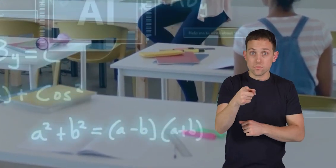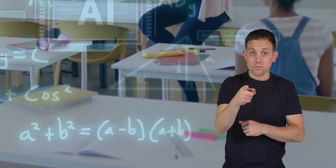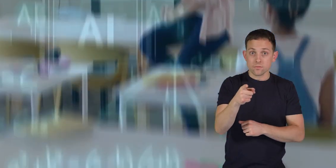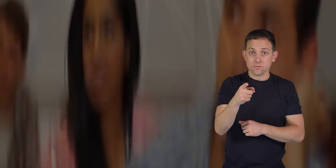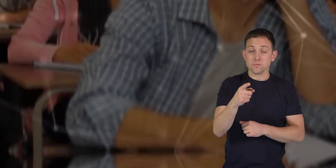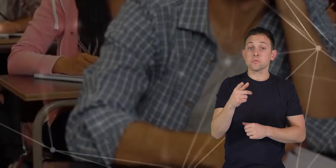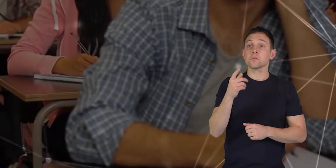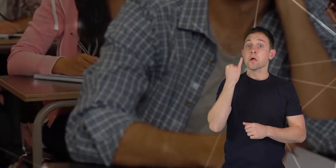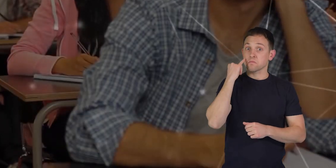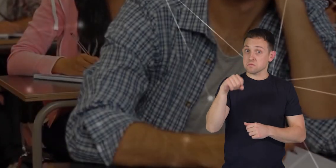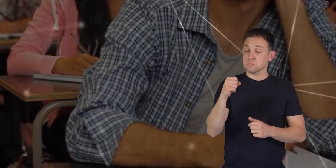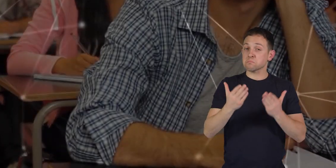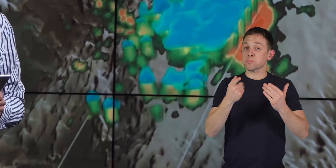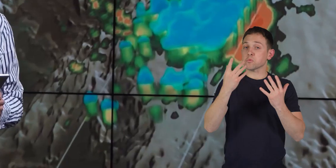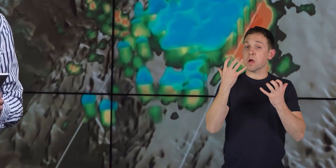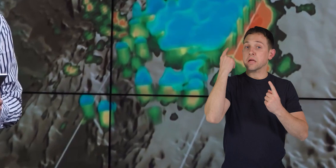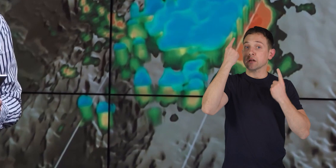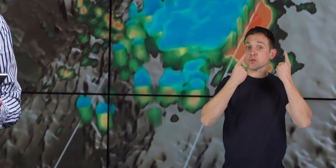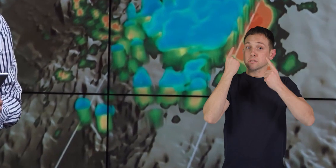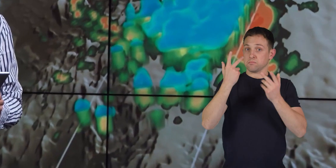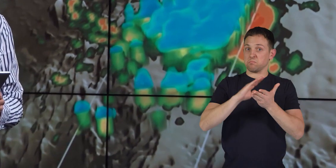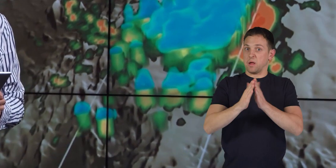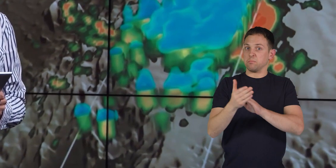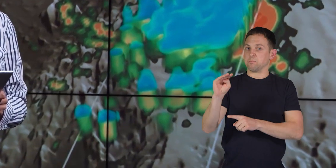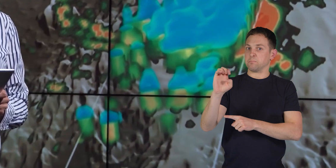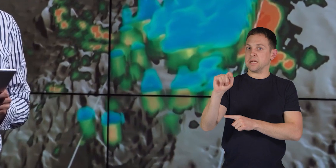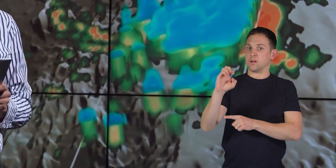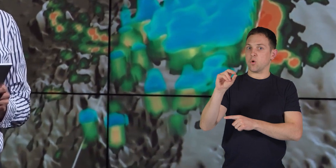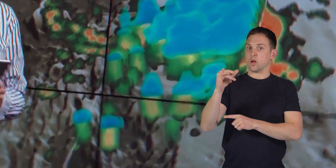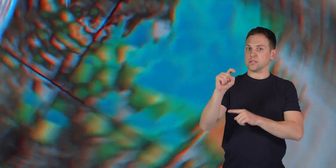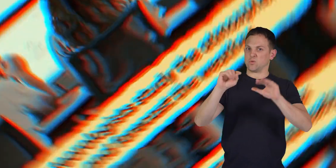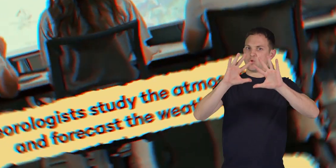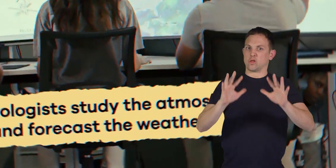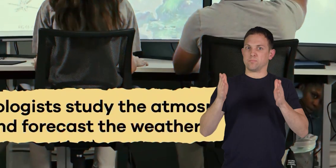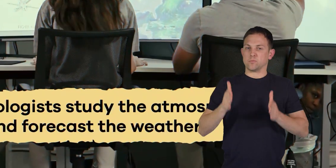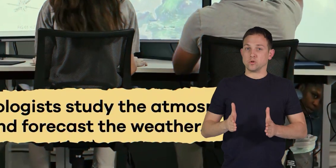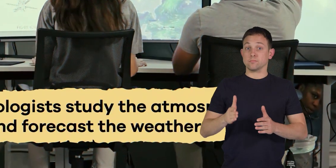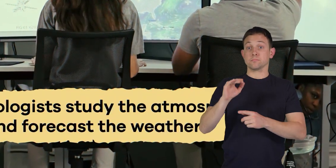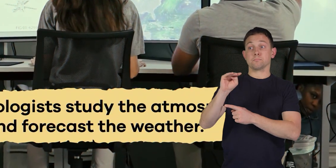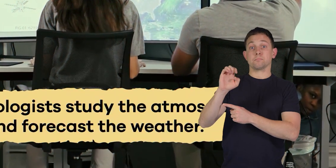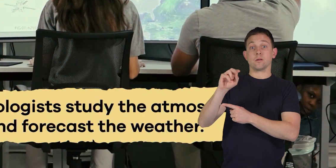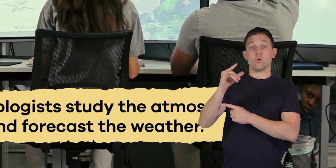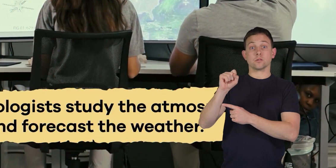solving? If so, you might want to consider becoming a meteorologist. Meteorologists study the